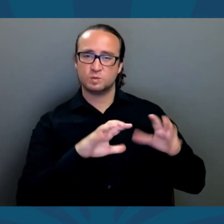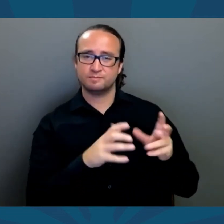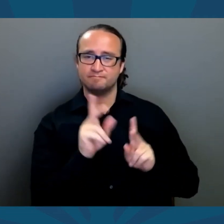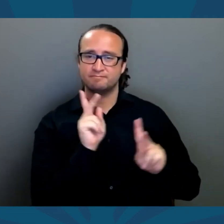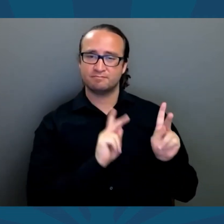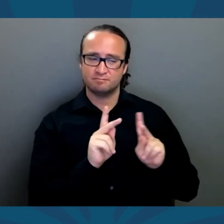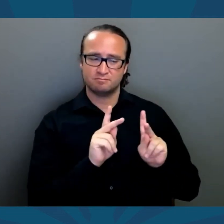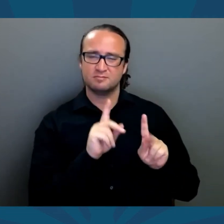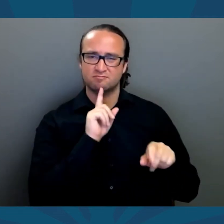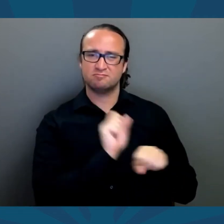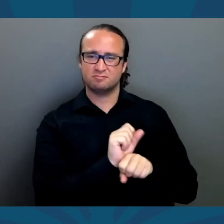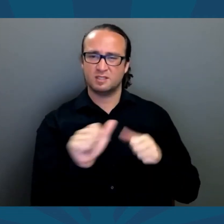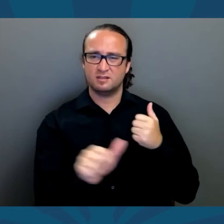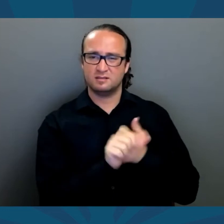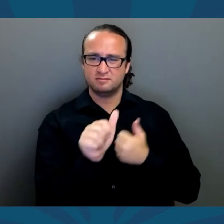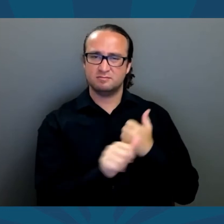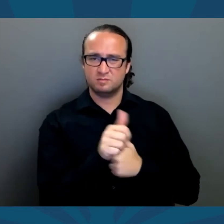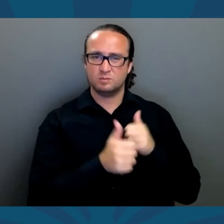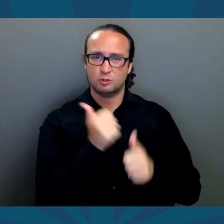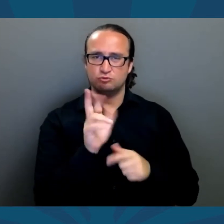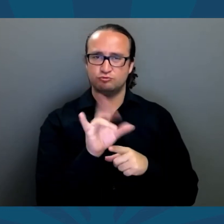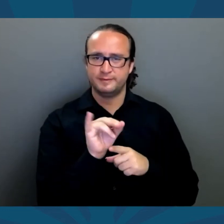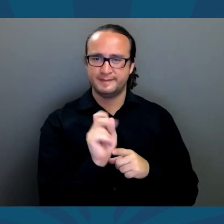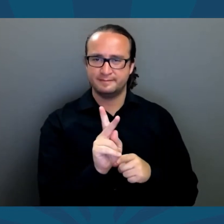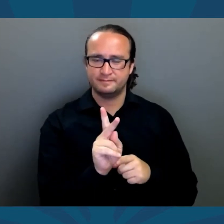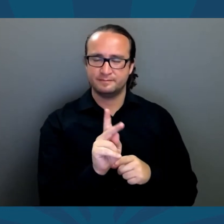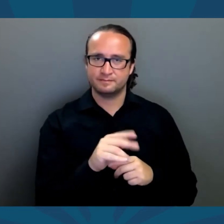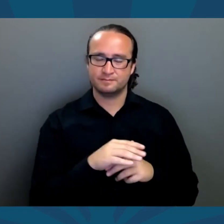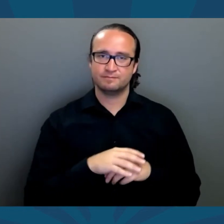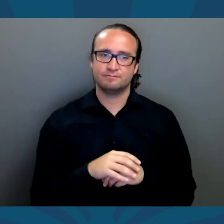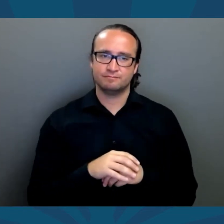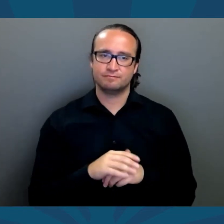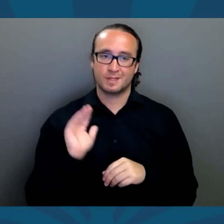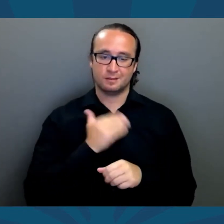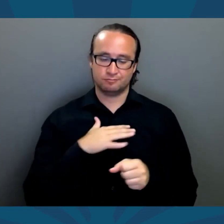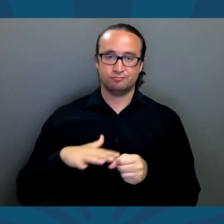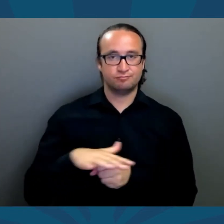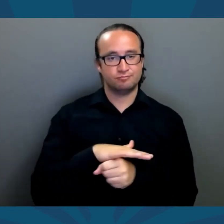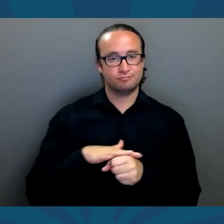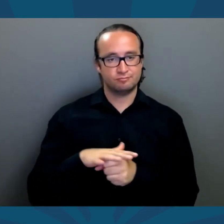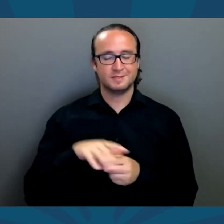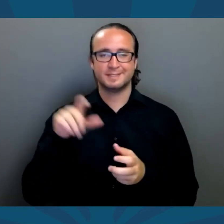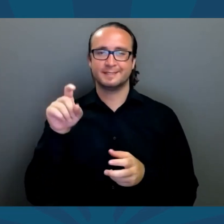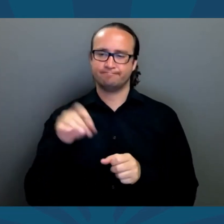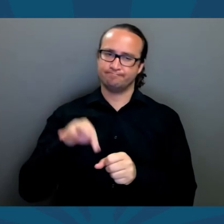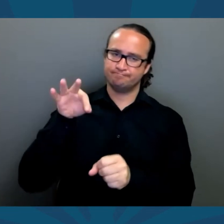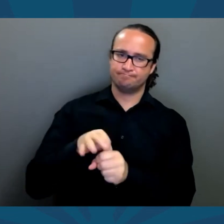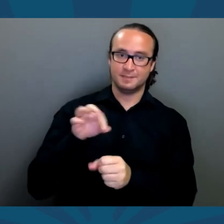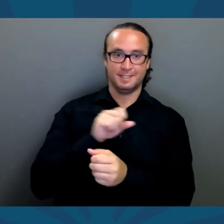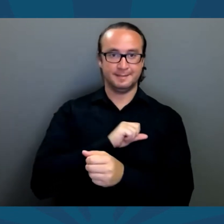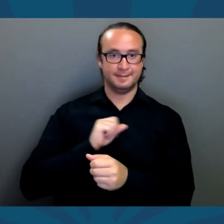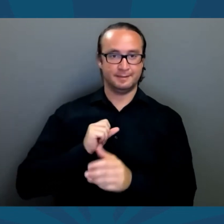With our most vulnerable populations being placed at the most risk, our district